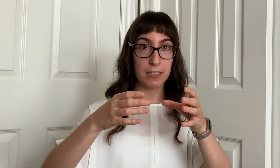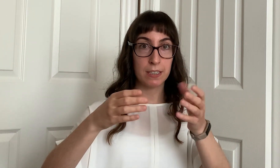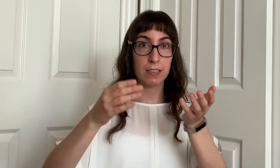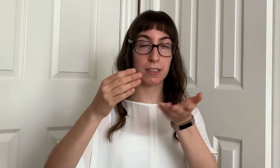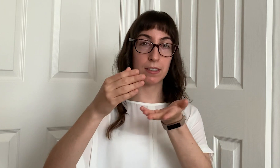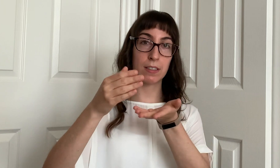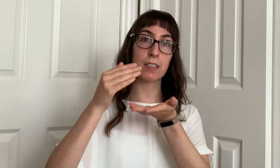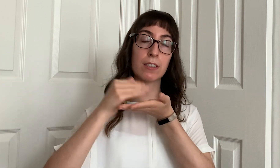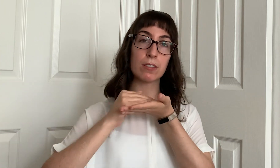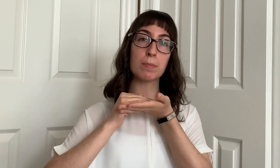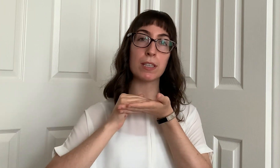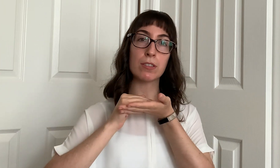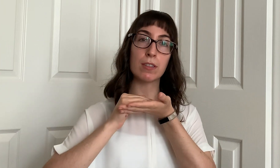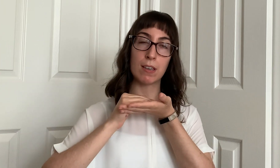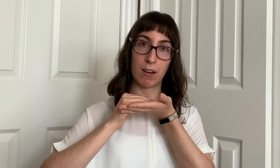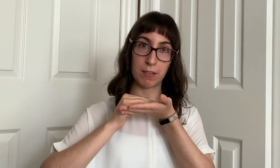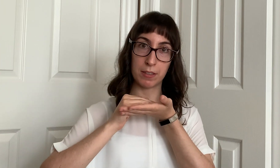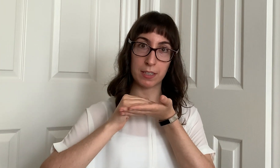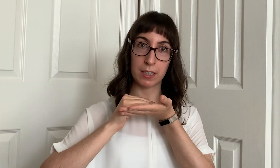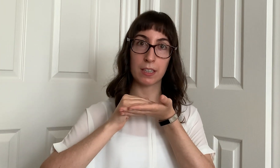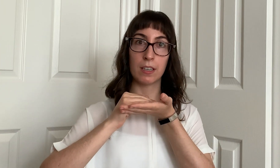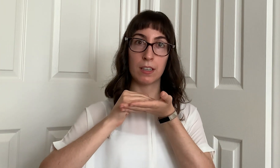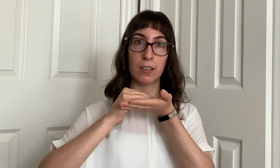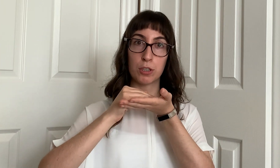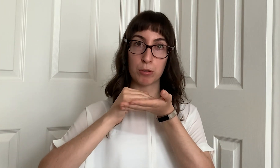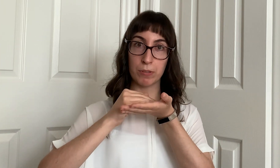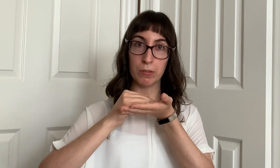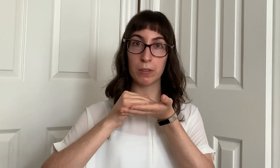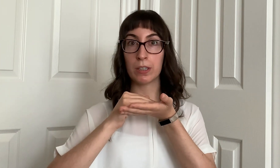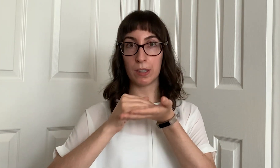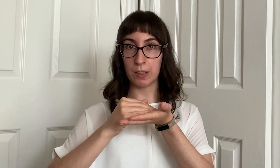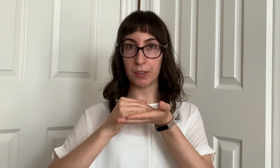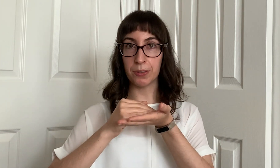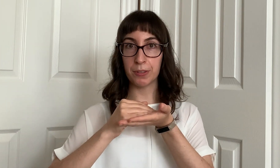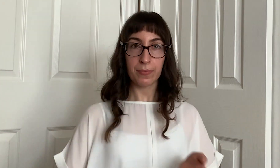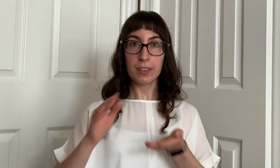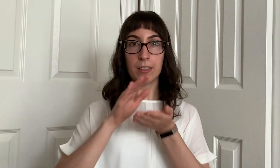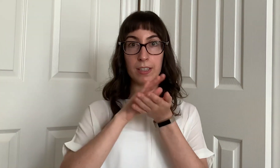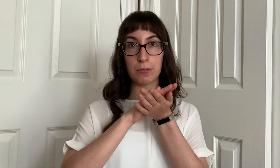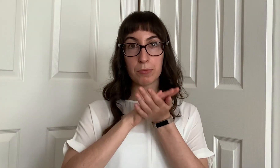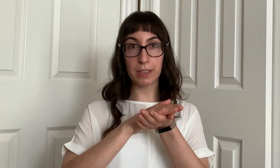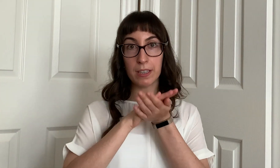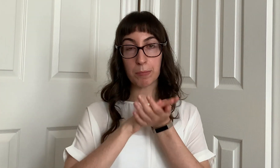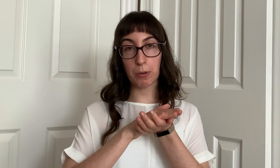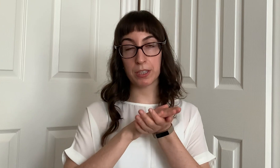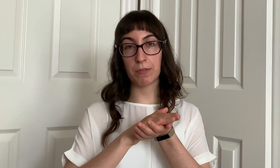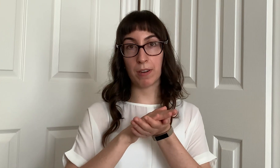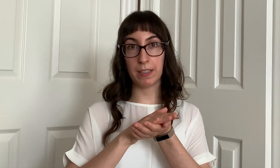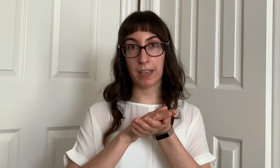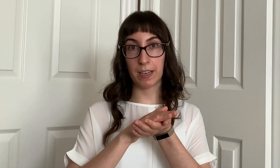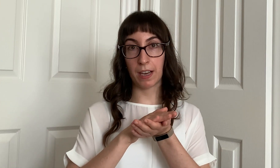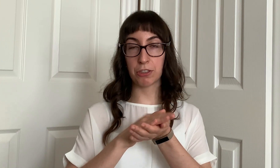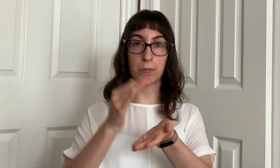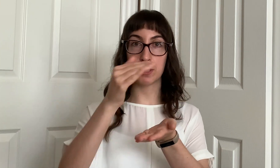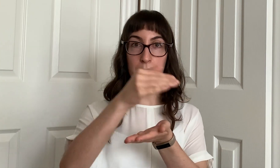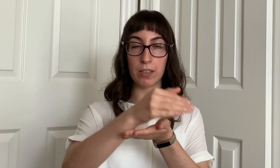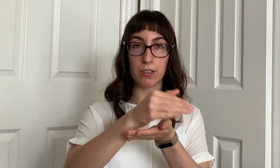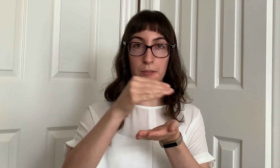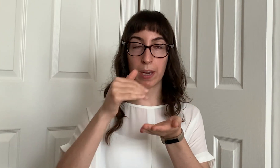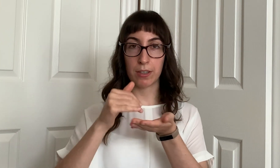still speak to the authentic true you it's really important to find that connection between you and